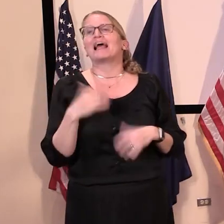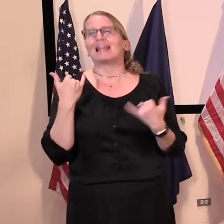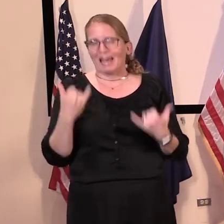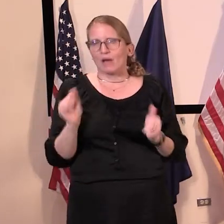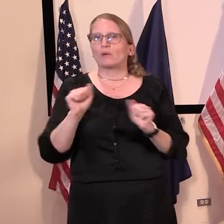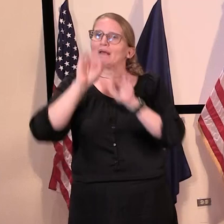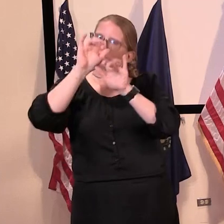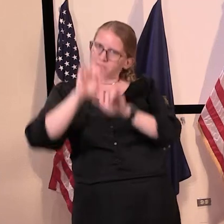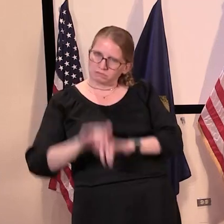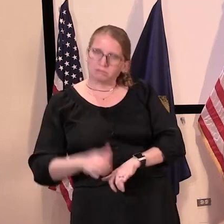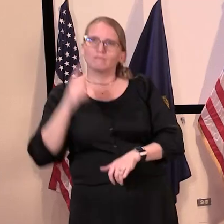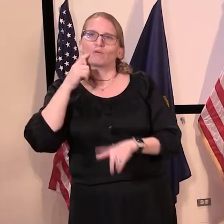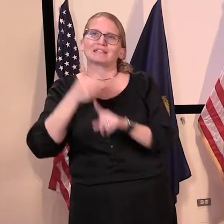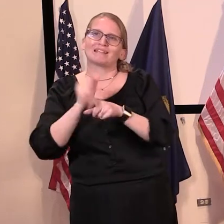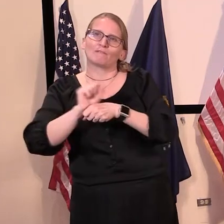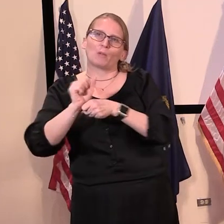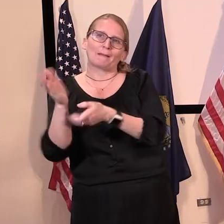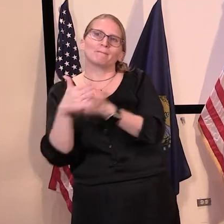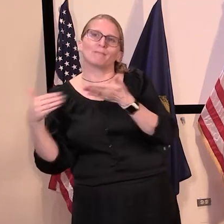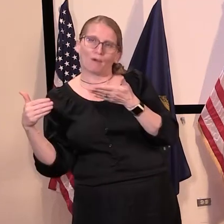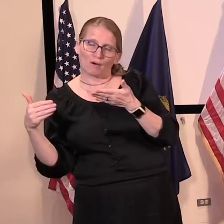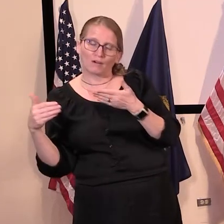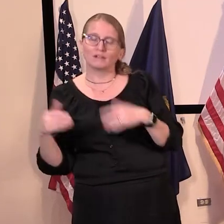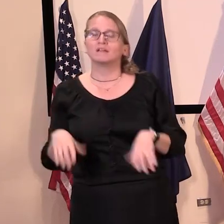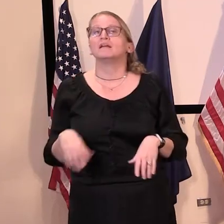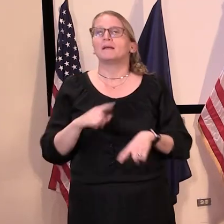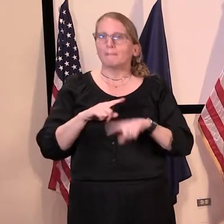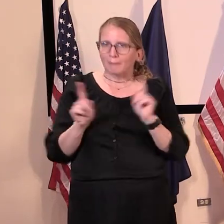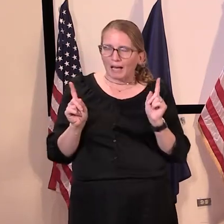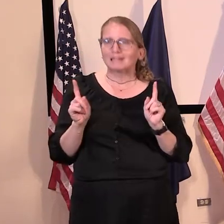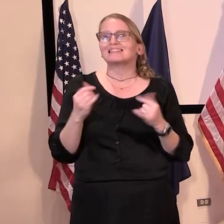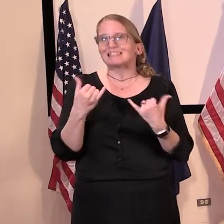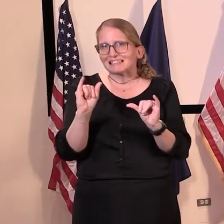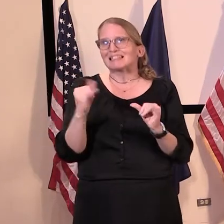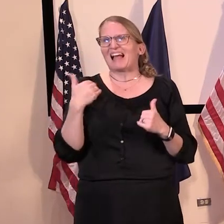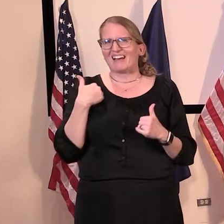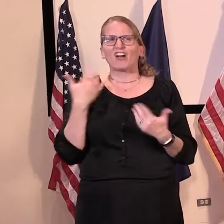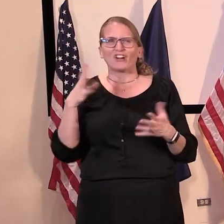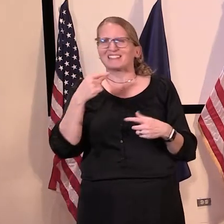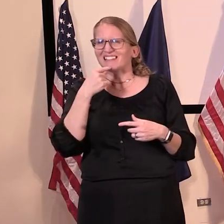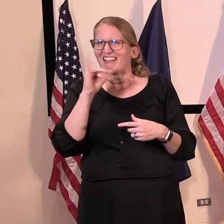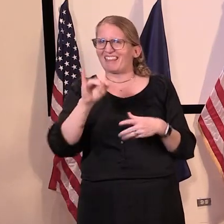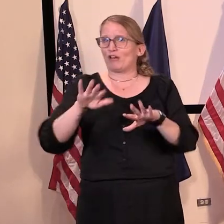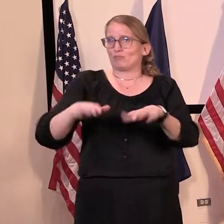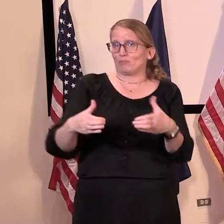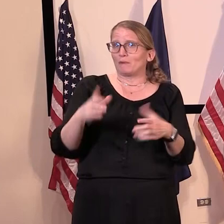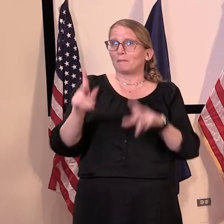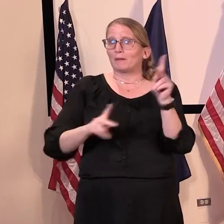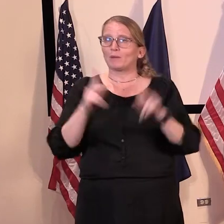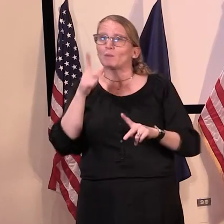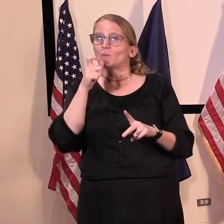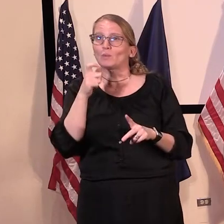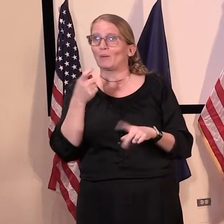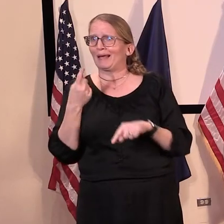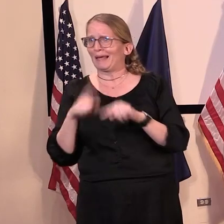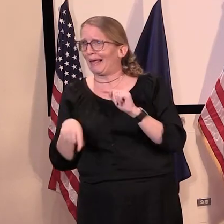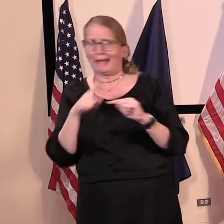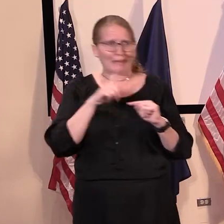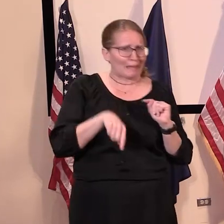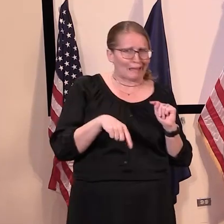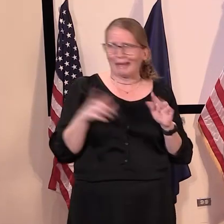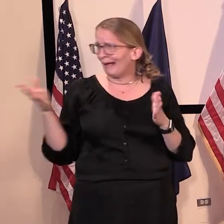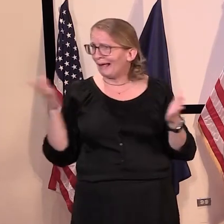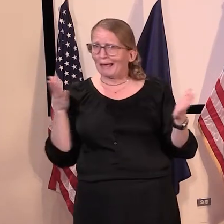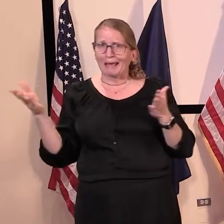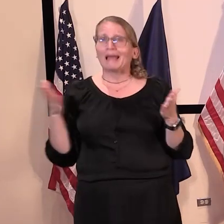non-independent contractors, um, but are not eligible for general UI. And it's likely they will be eligible for PUA, uh, and we're working